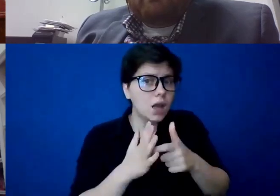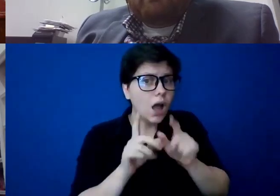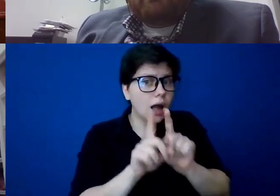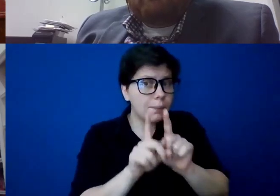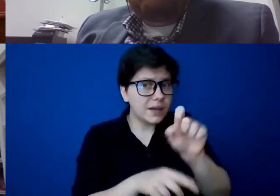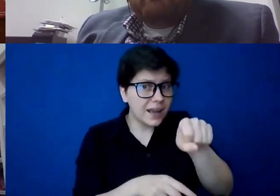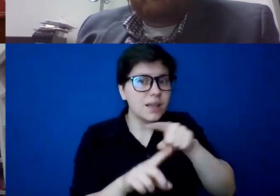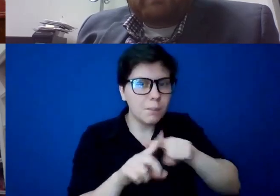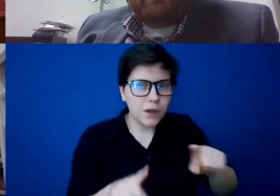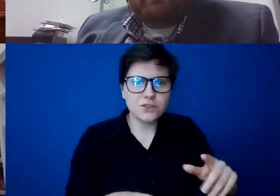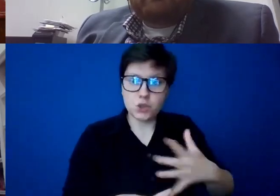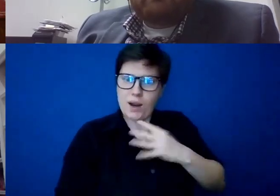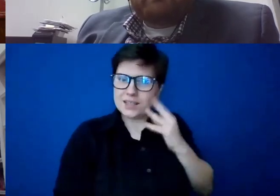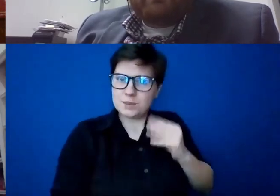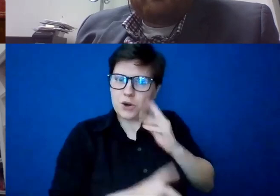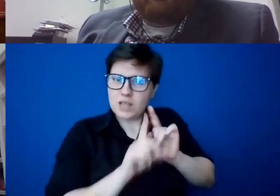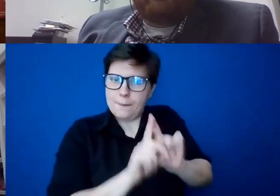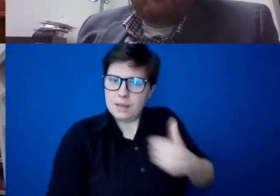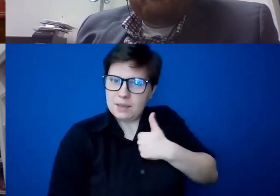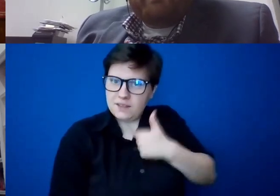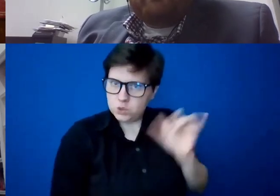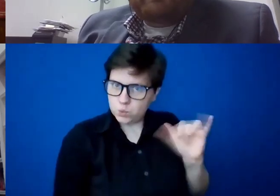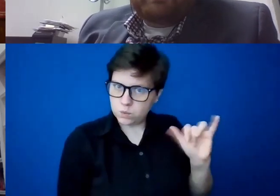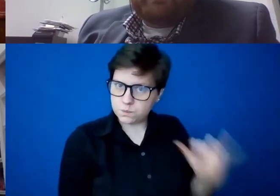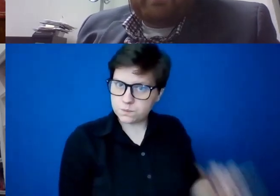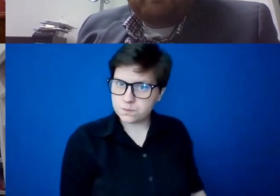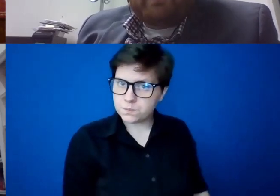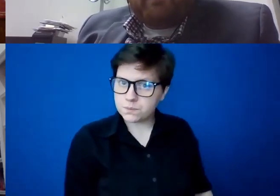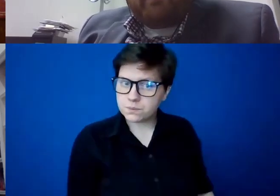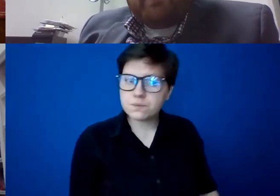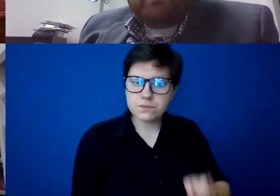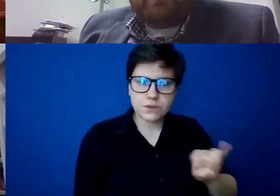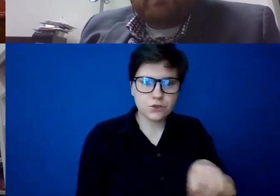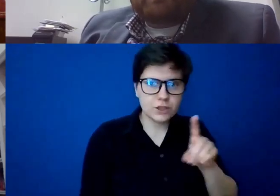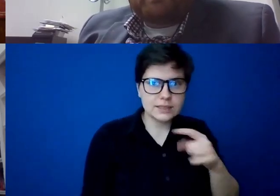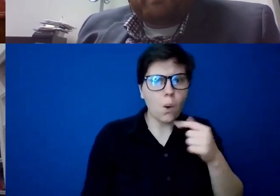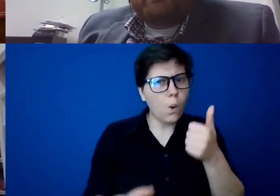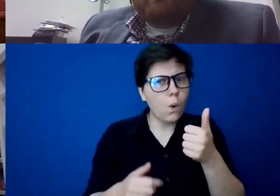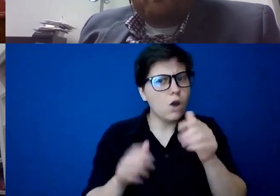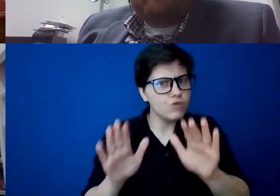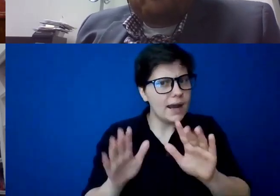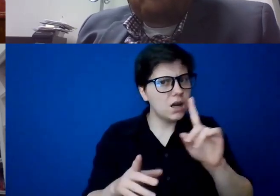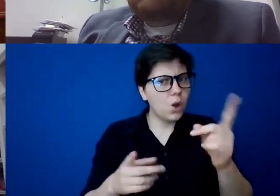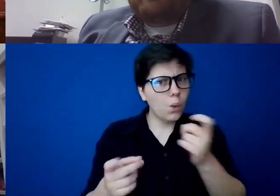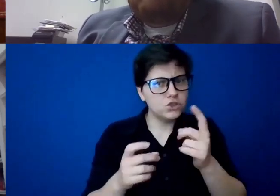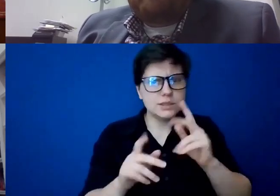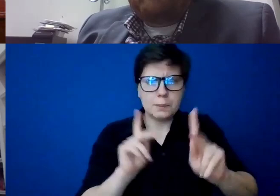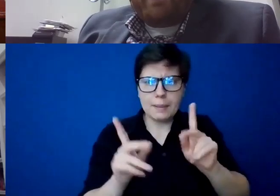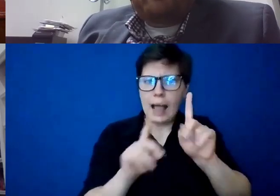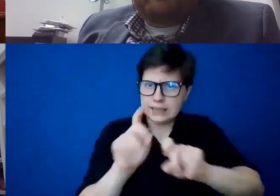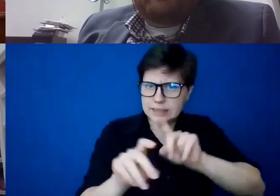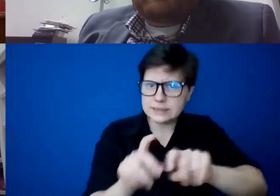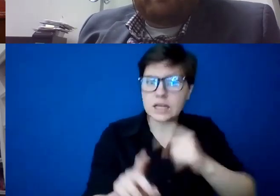but to be accompanied. That's right. There are, there are great questions being asked about that by our participants, Archbishop, and one of them goes, um,